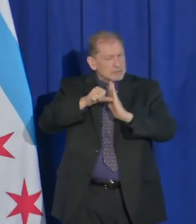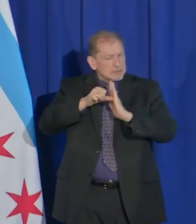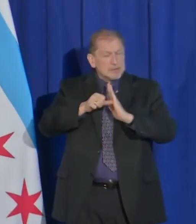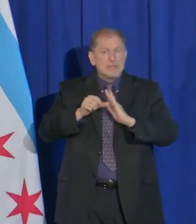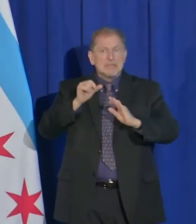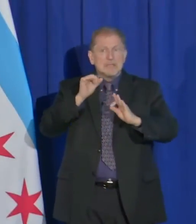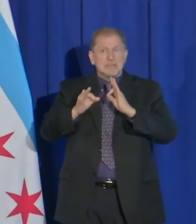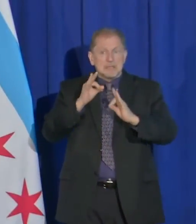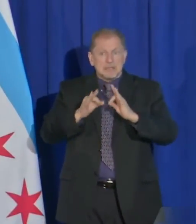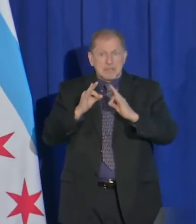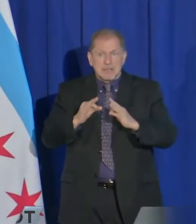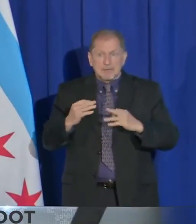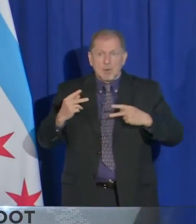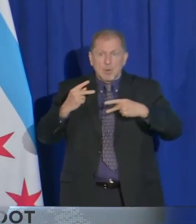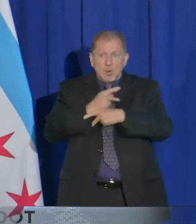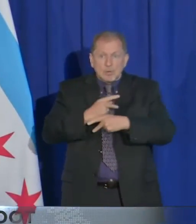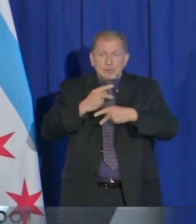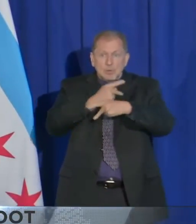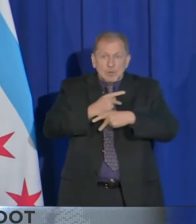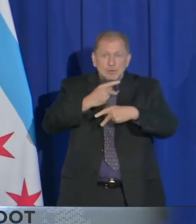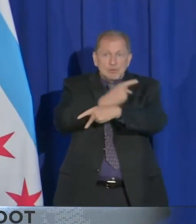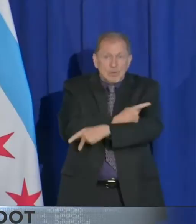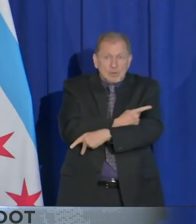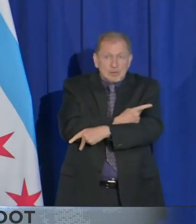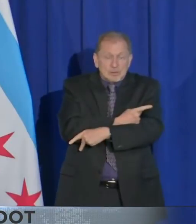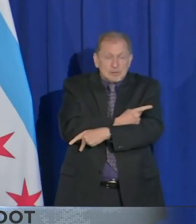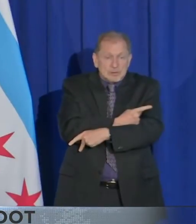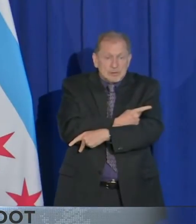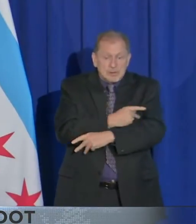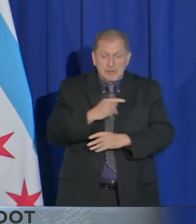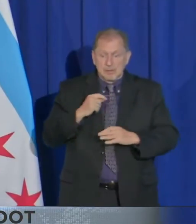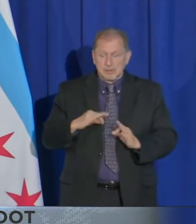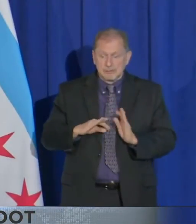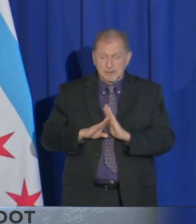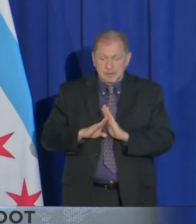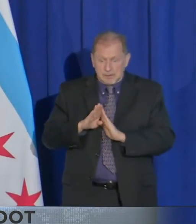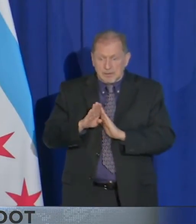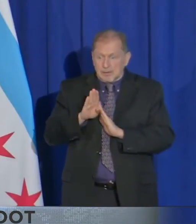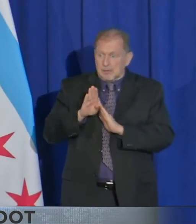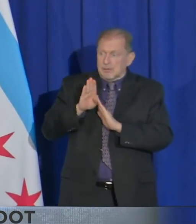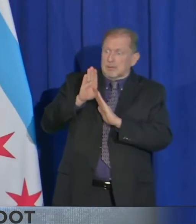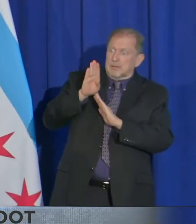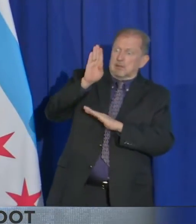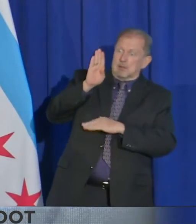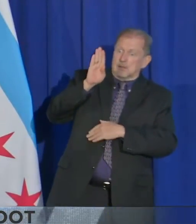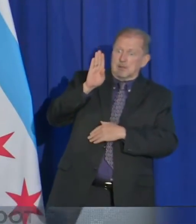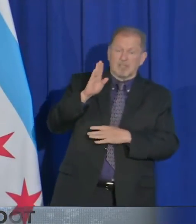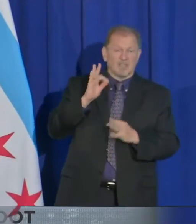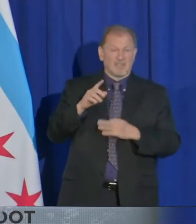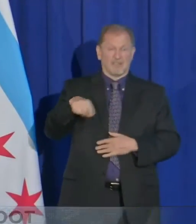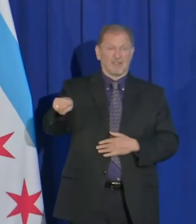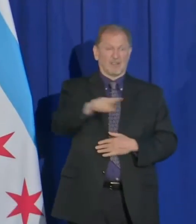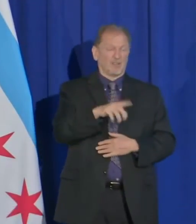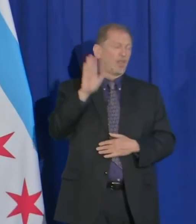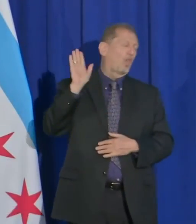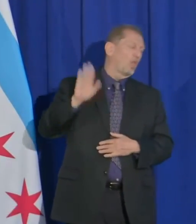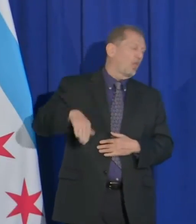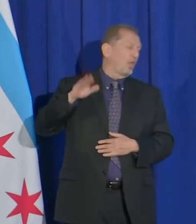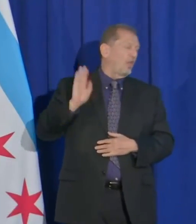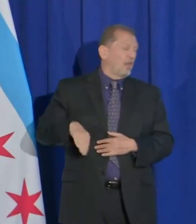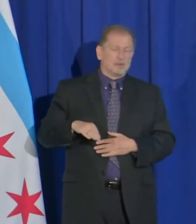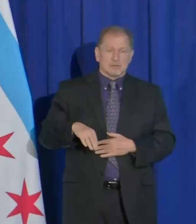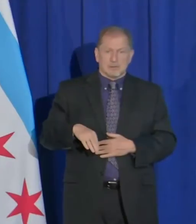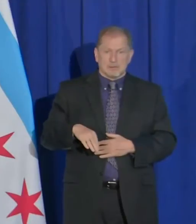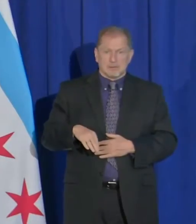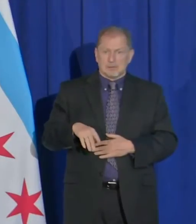on the path we're on, and you and me and others don't step up and do more.